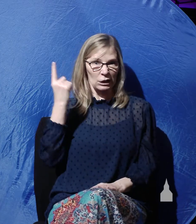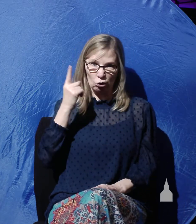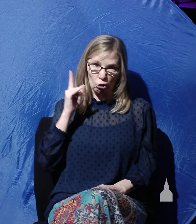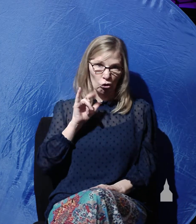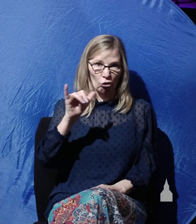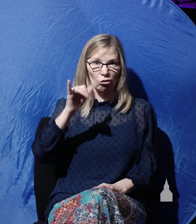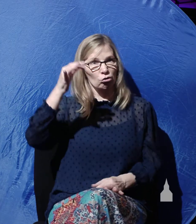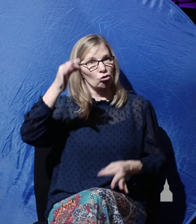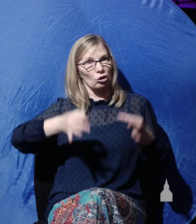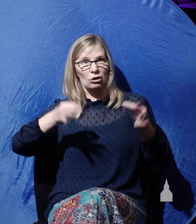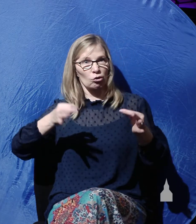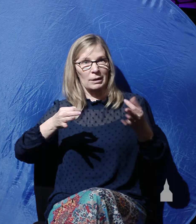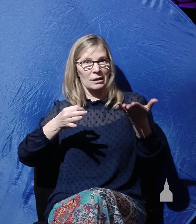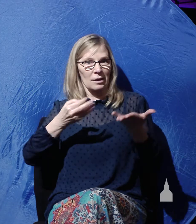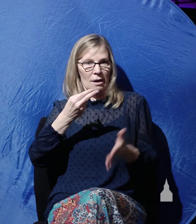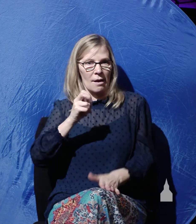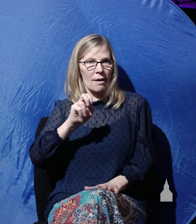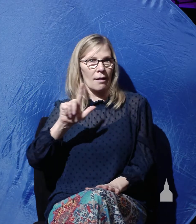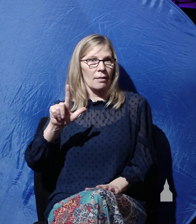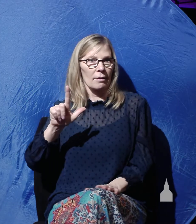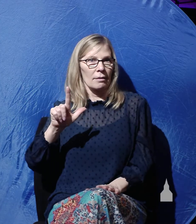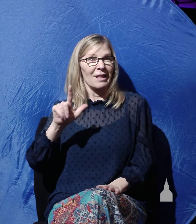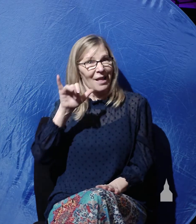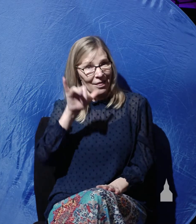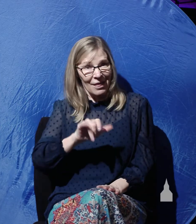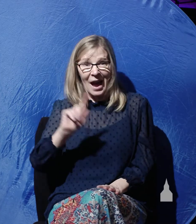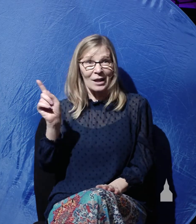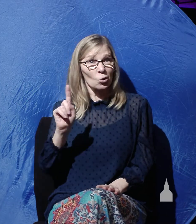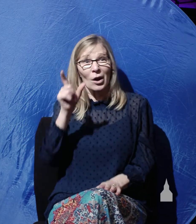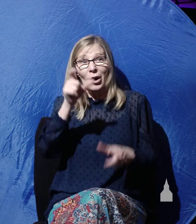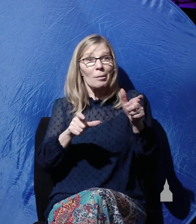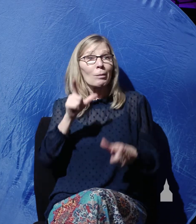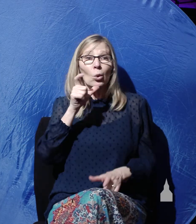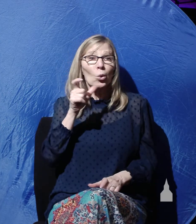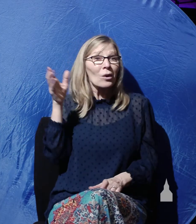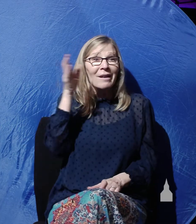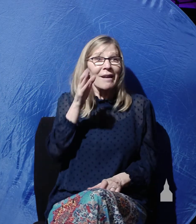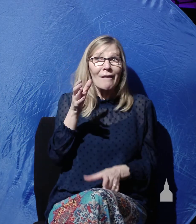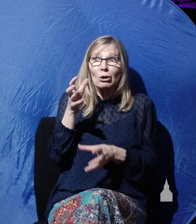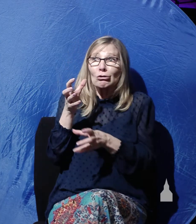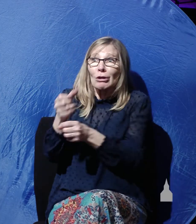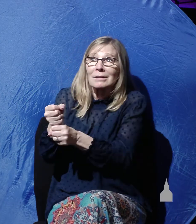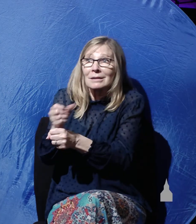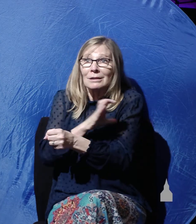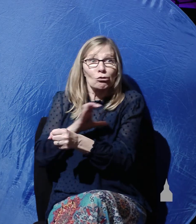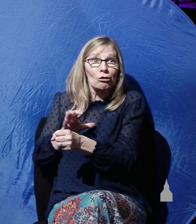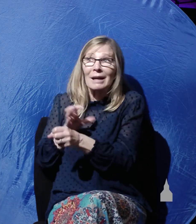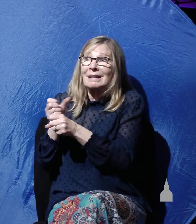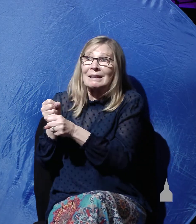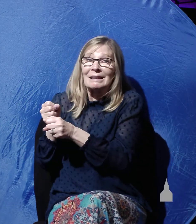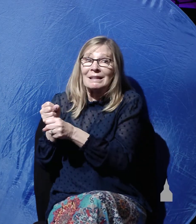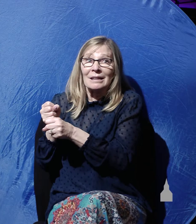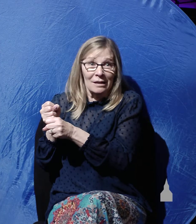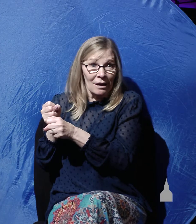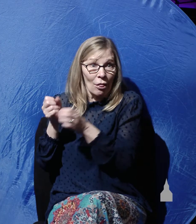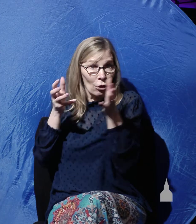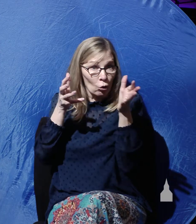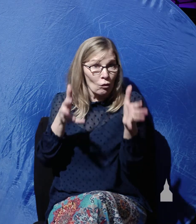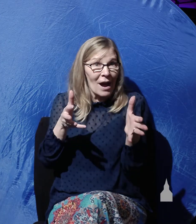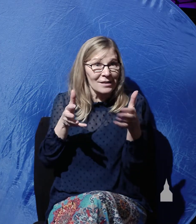in hell. Hell is where those who have never trusted Christ are sent and they are trying